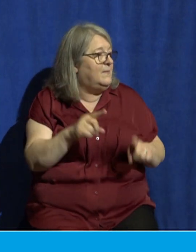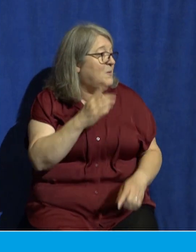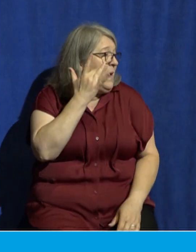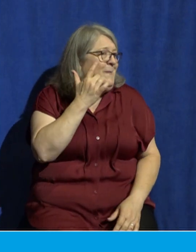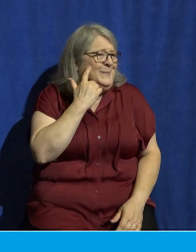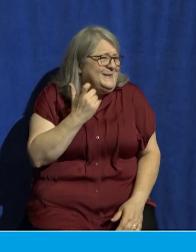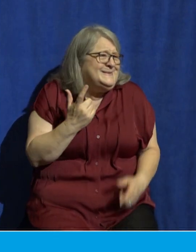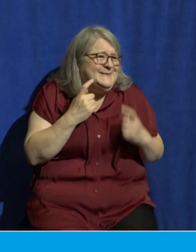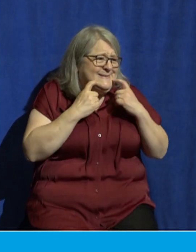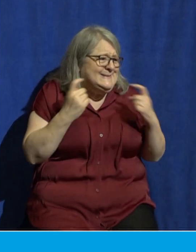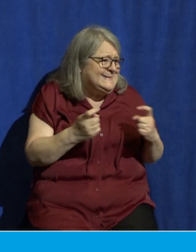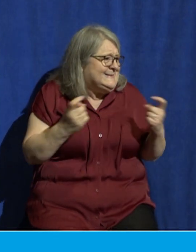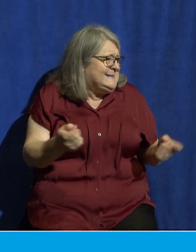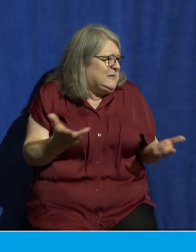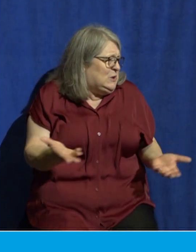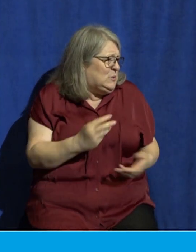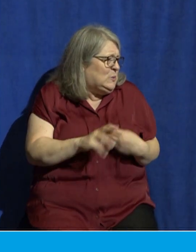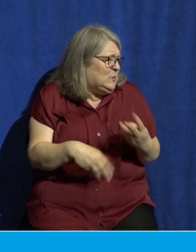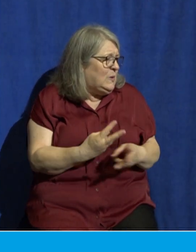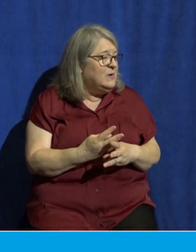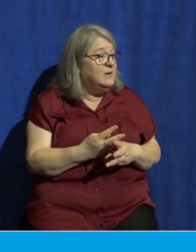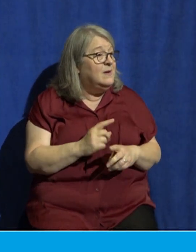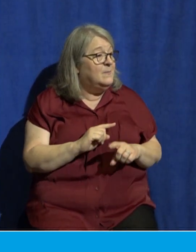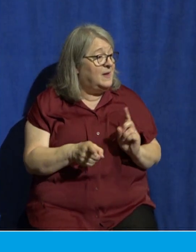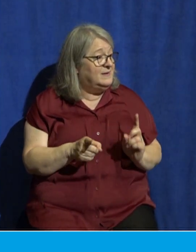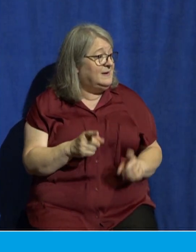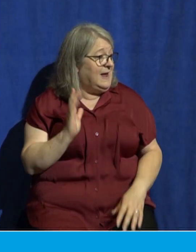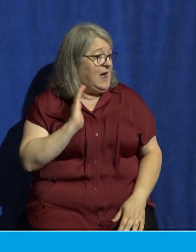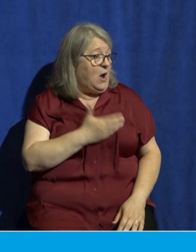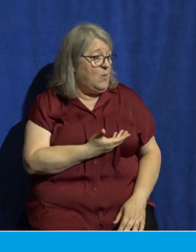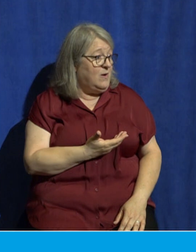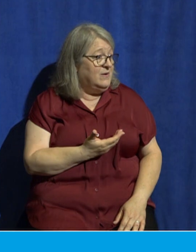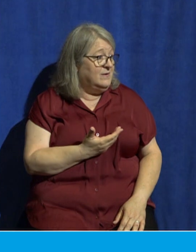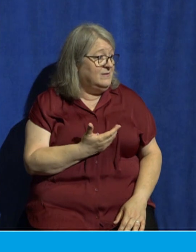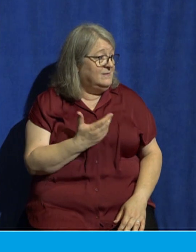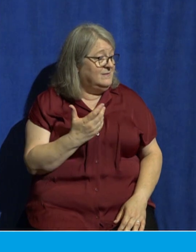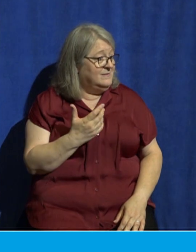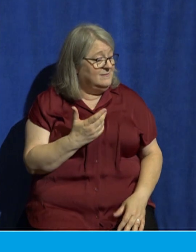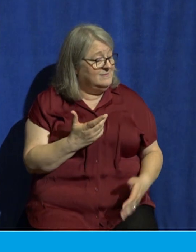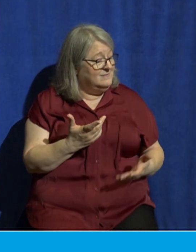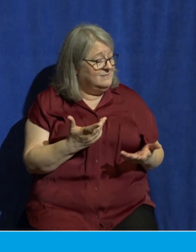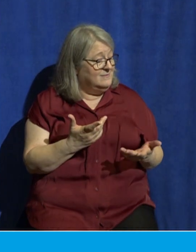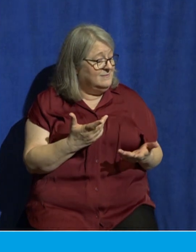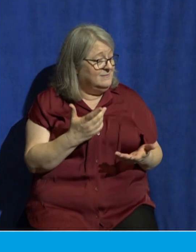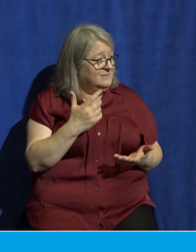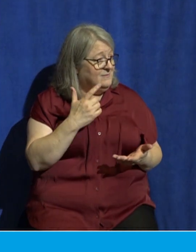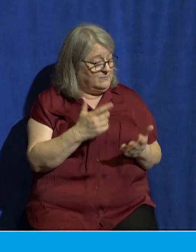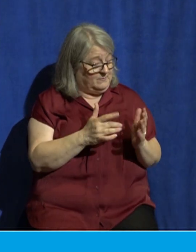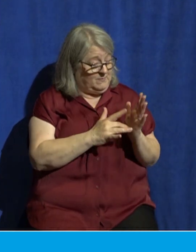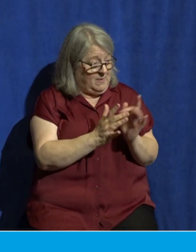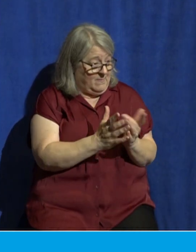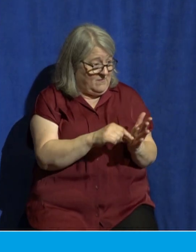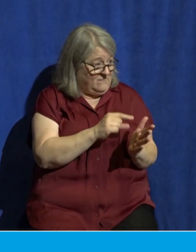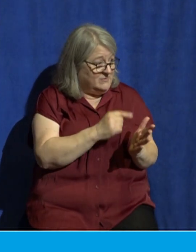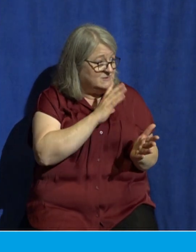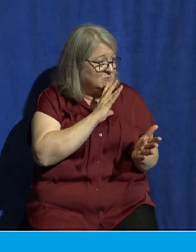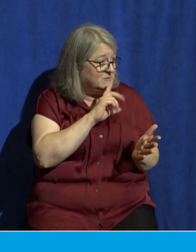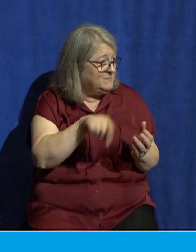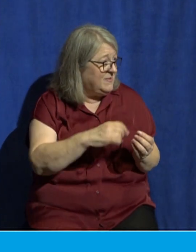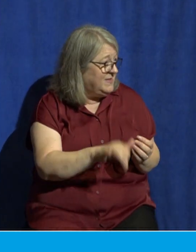under the curse of sin and in our particular context the disciples in their first century context we're going to experience some